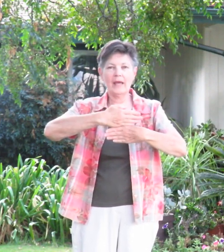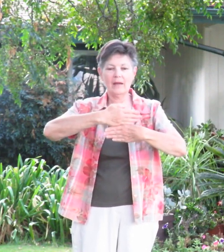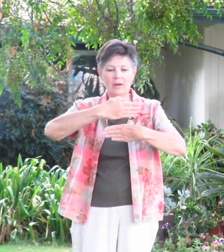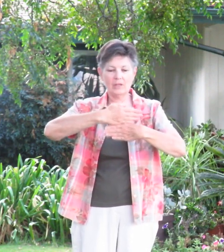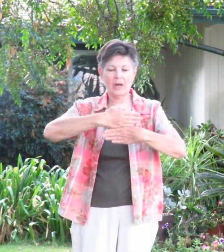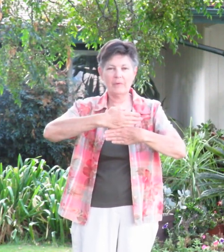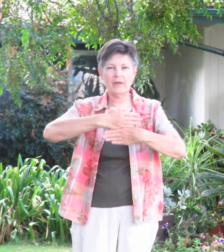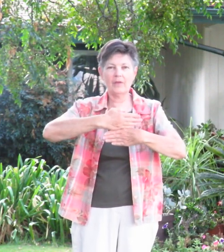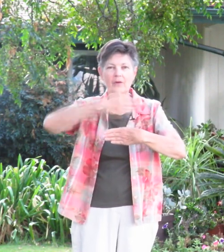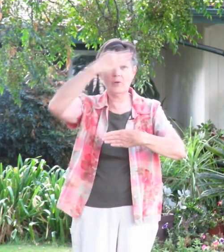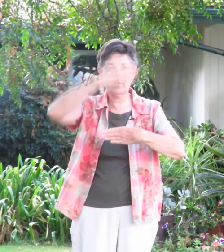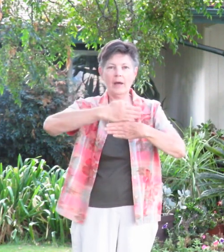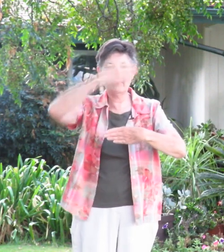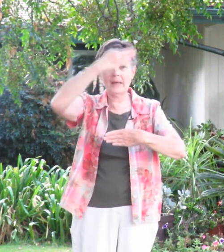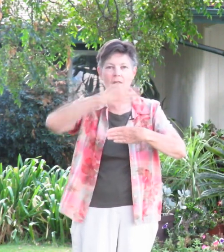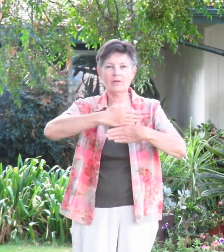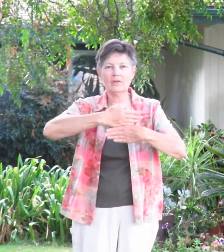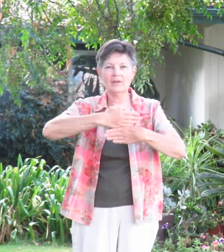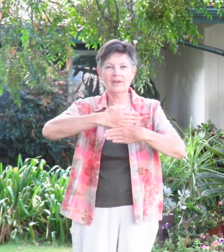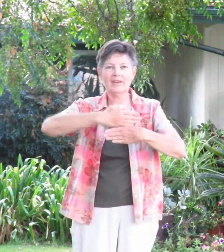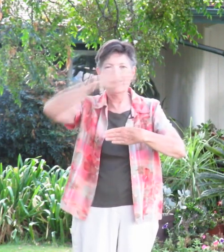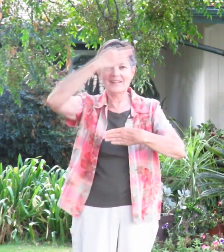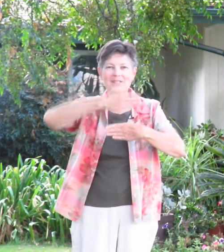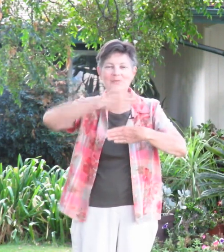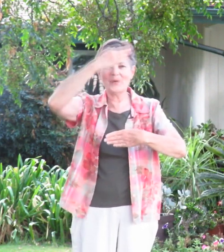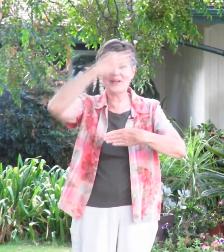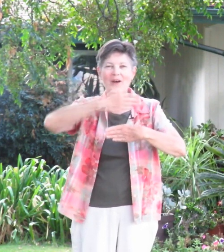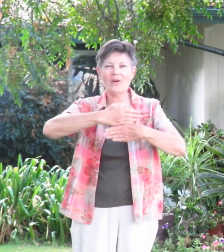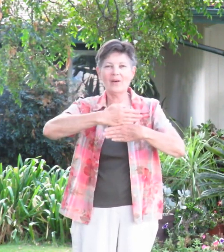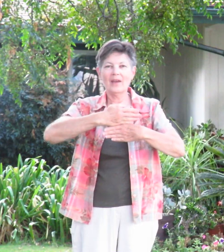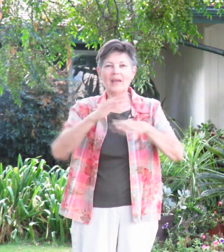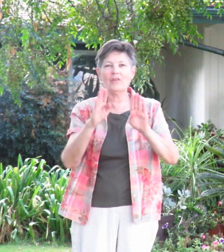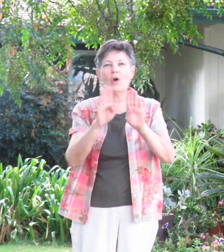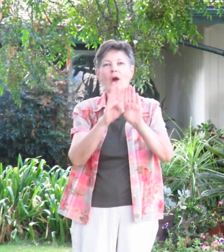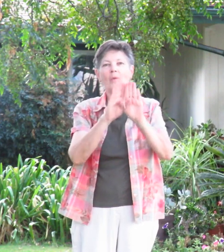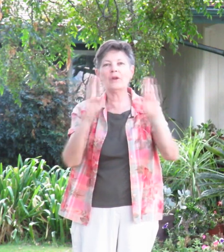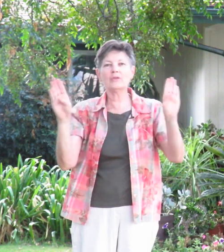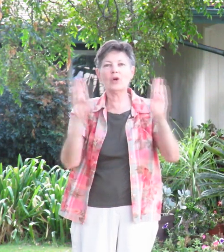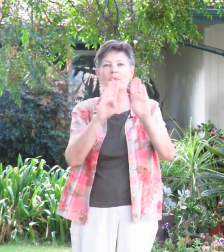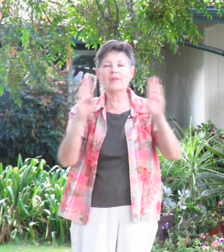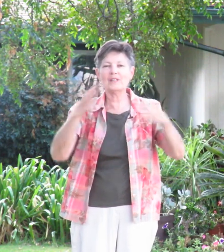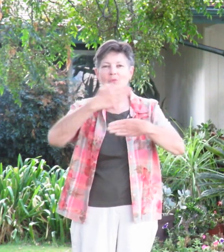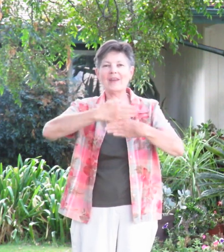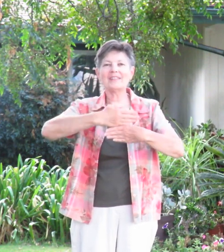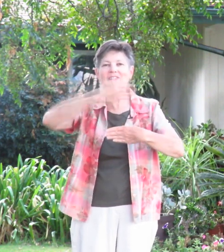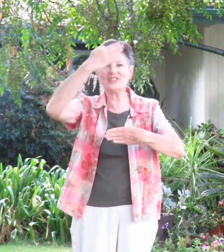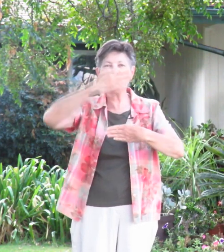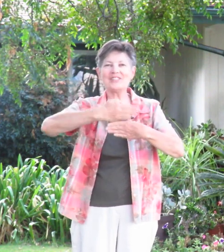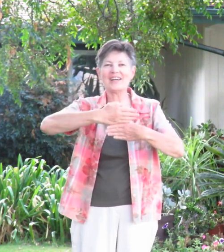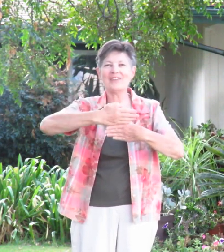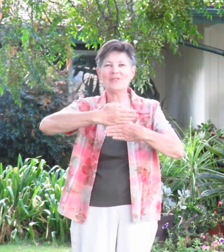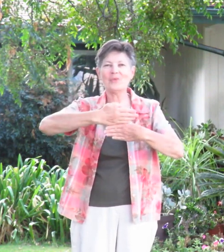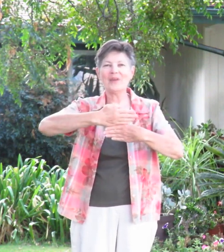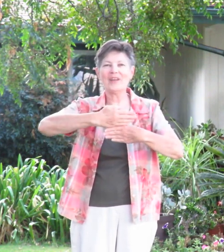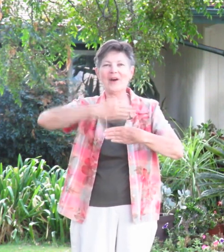hand on top of the other and go up and down. This is window. Even though our windows open this way, this is still the sign for window.